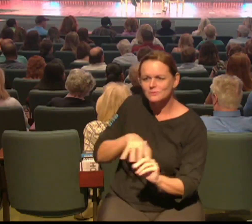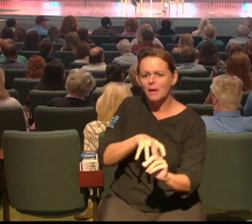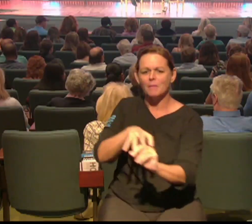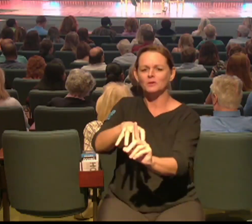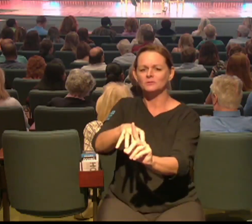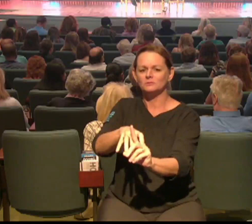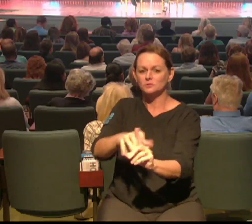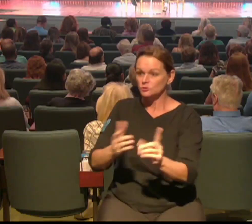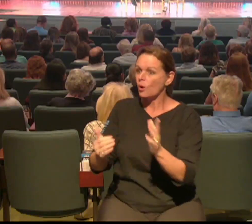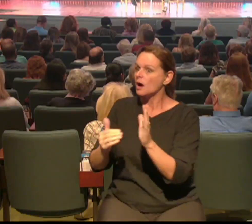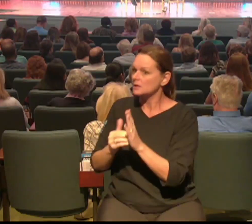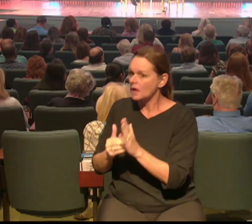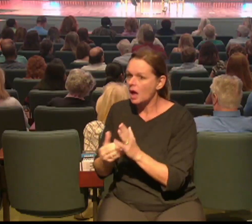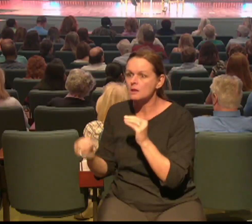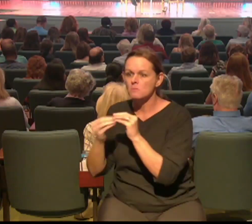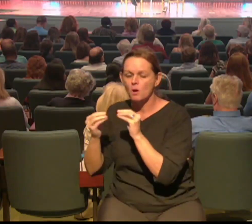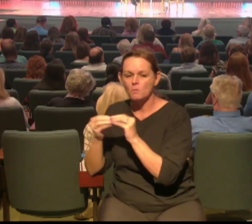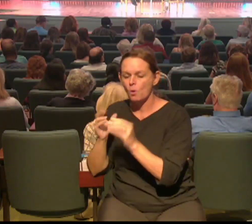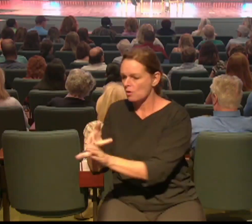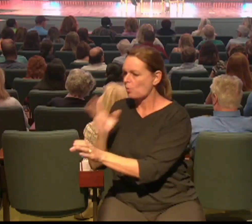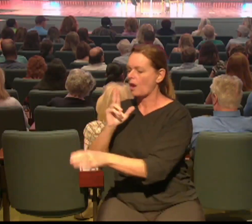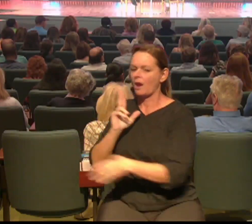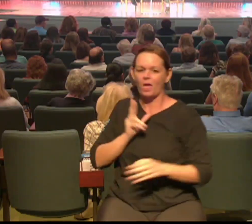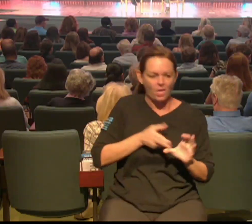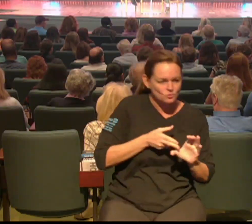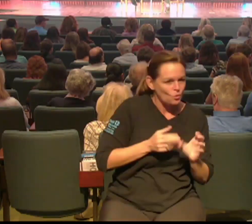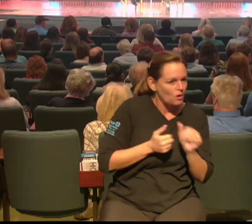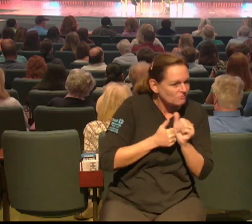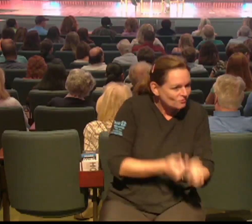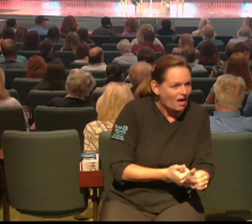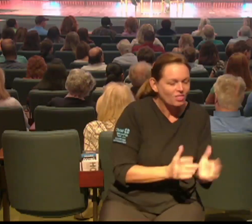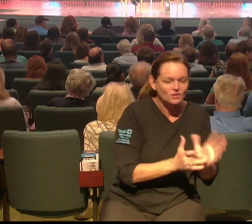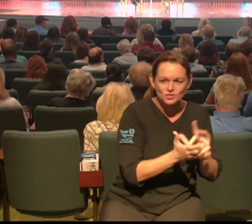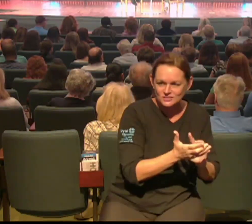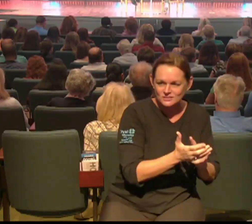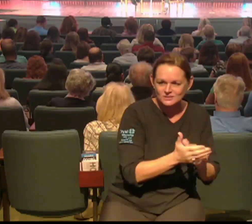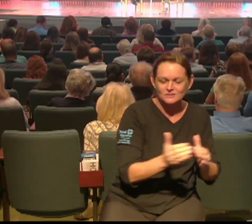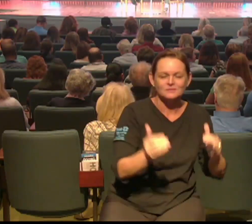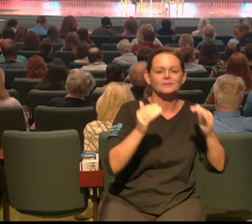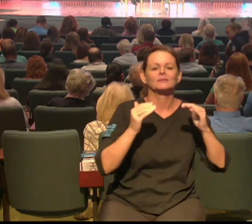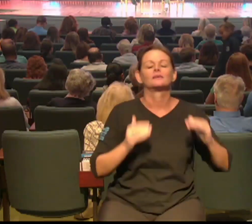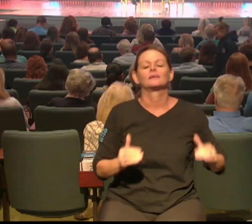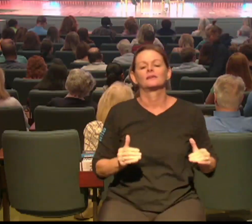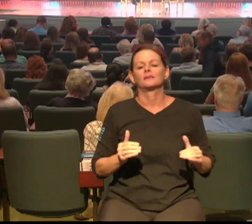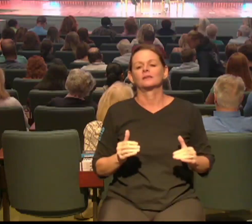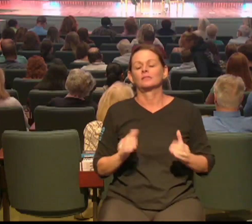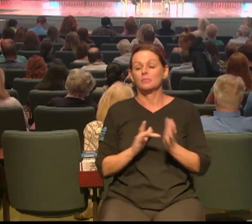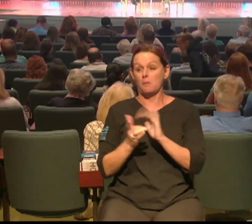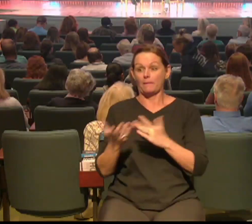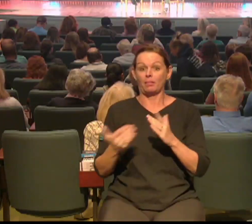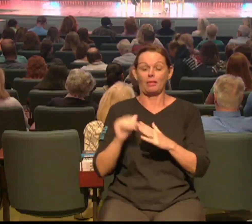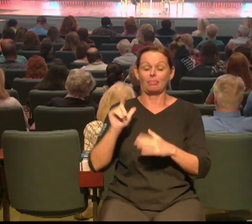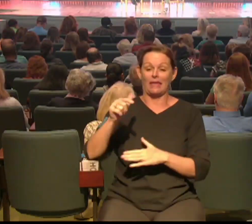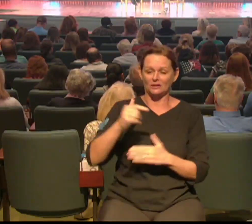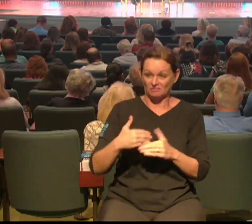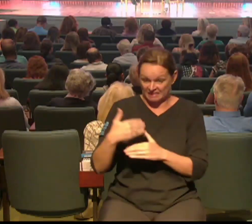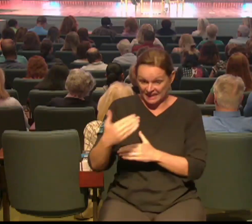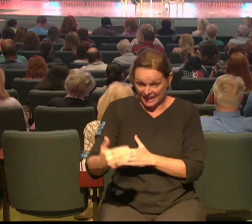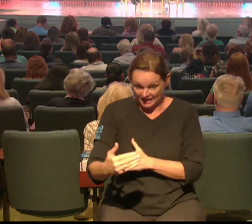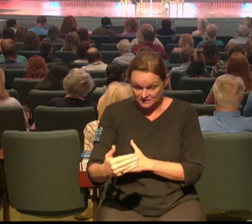got up, he left everything, and he followed Jesus. And then in John 1, verse 43, the next day, Jesus decided to go to the